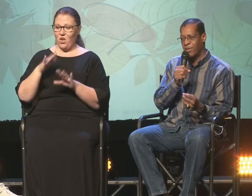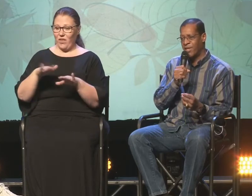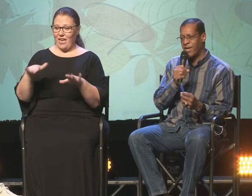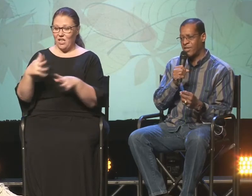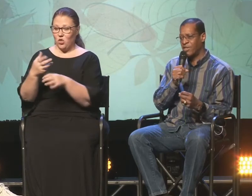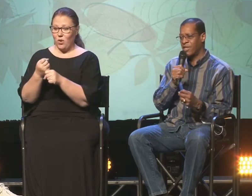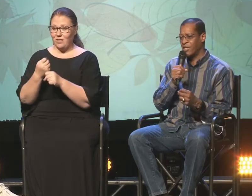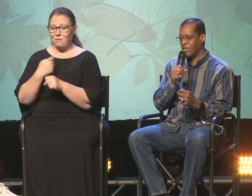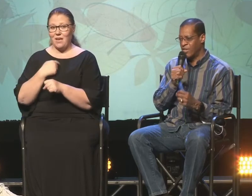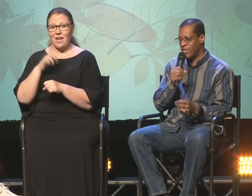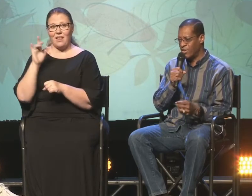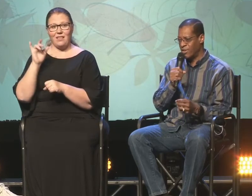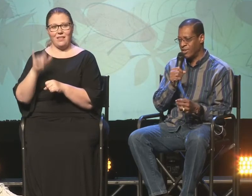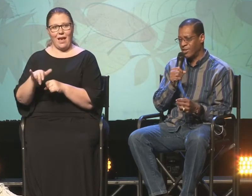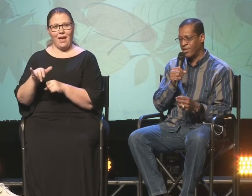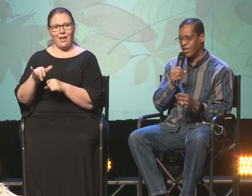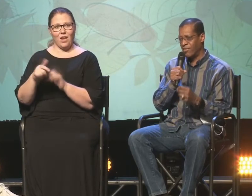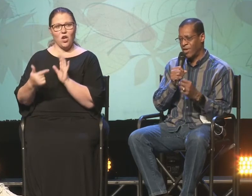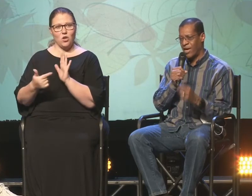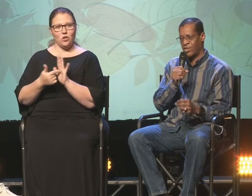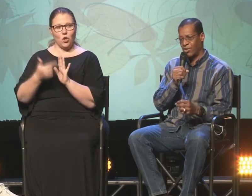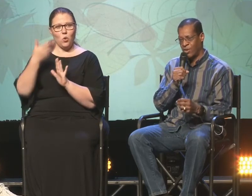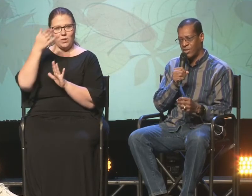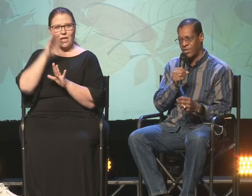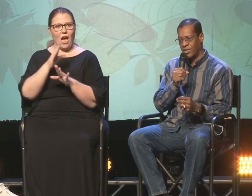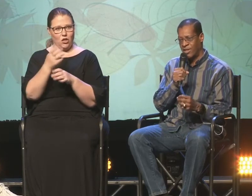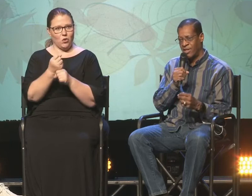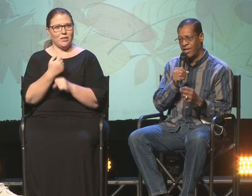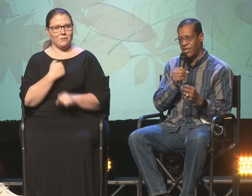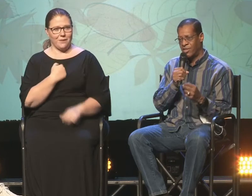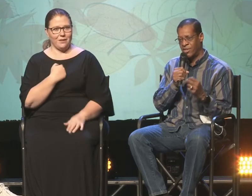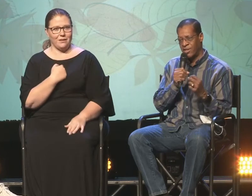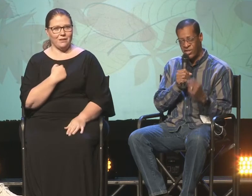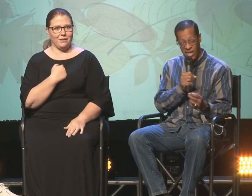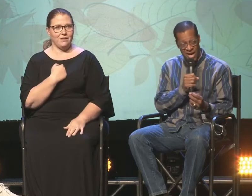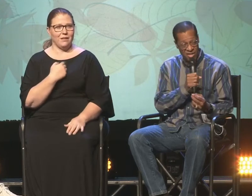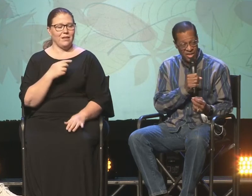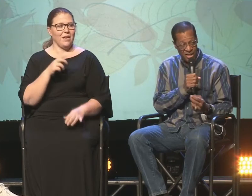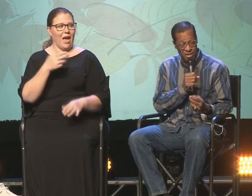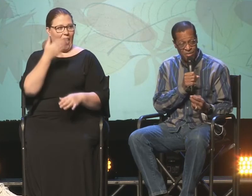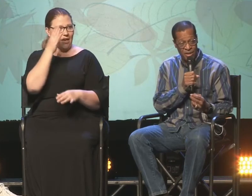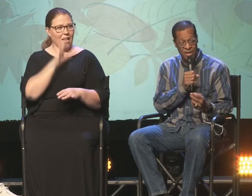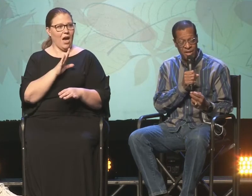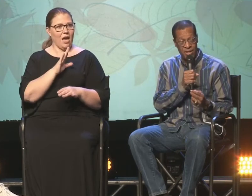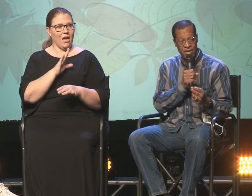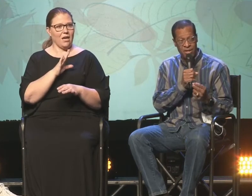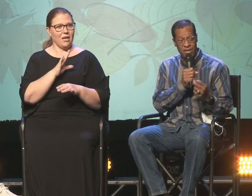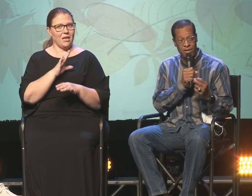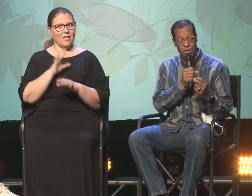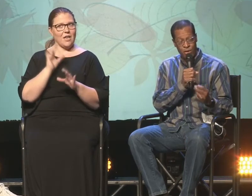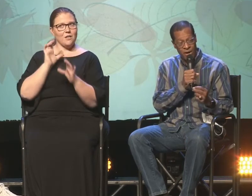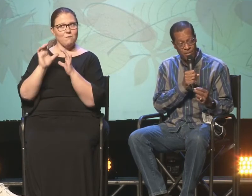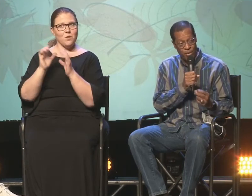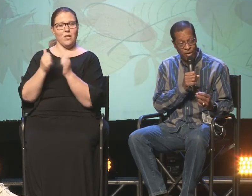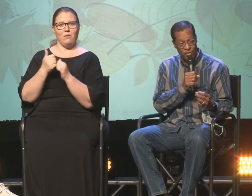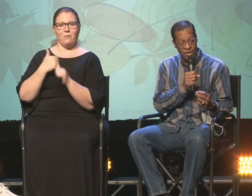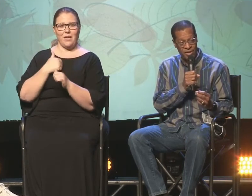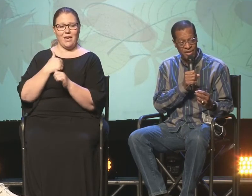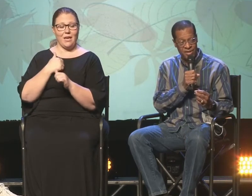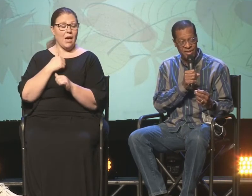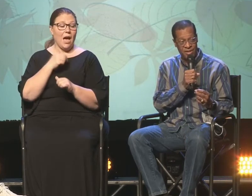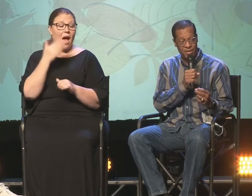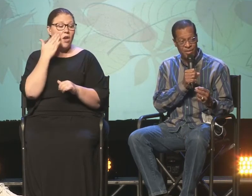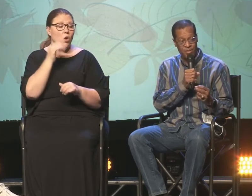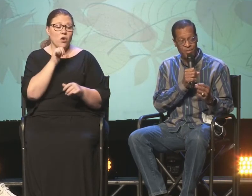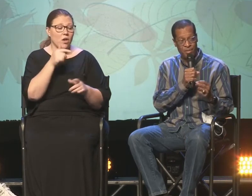to me, that is an extension of God's trust. And it's, it's God saying to me, you know, you're not perfect,